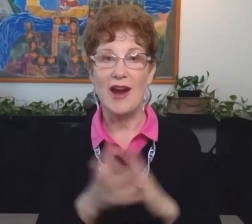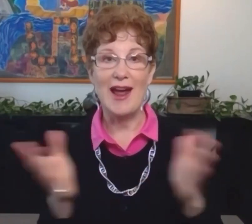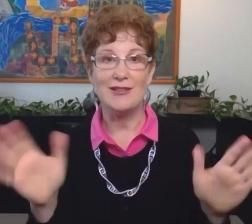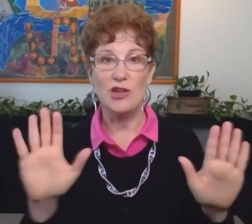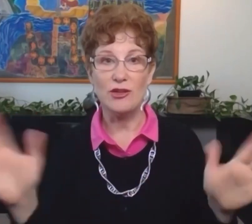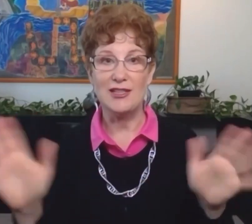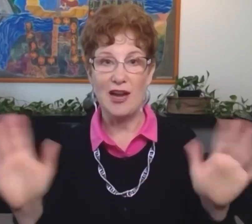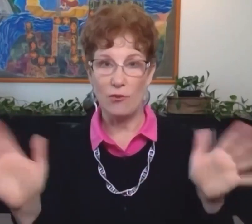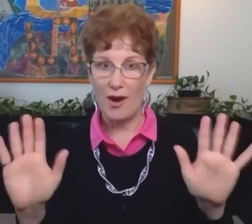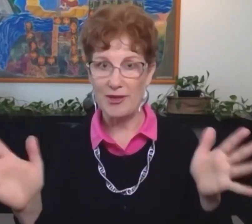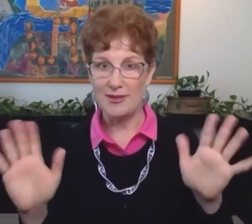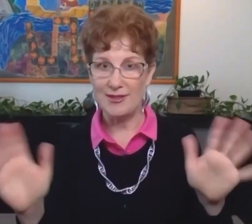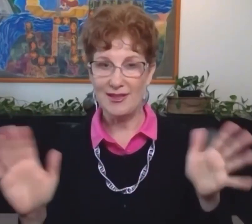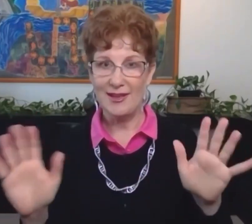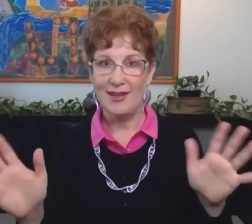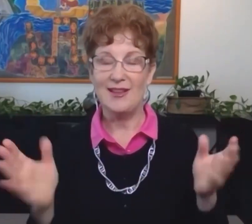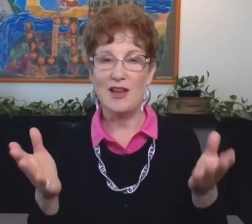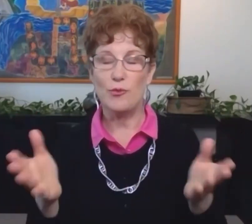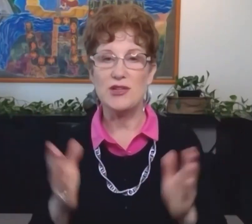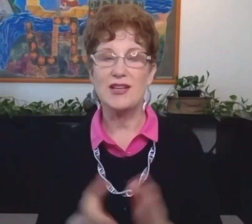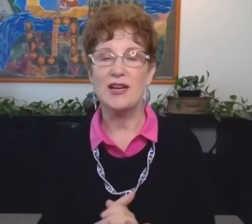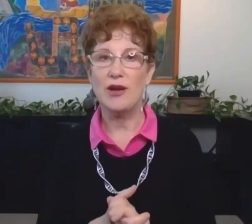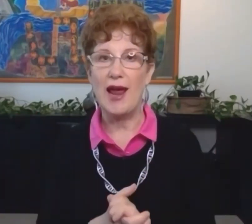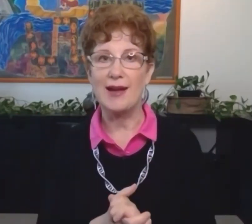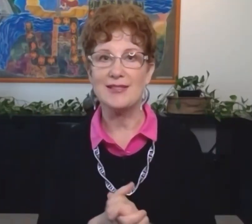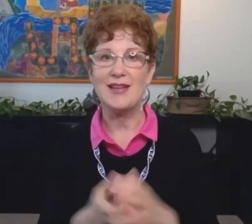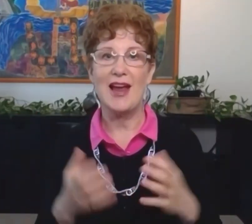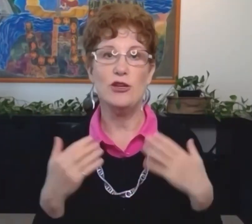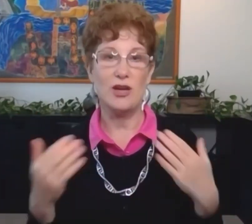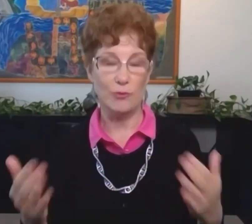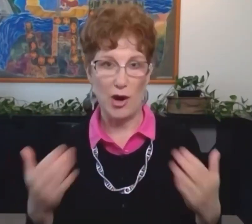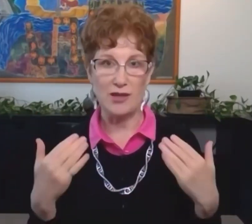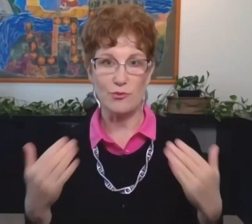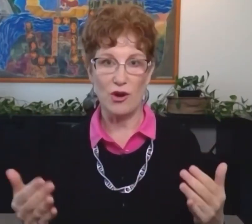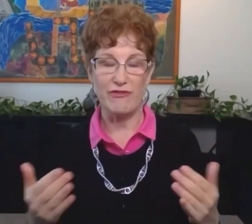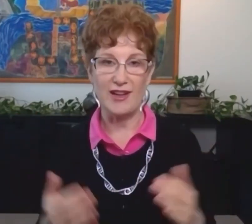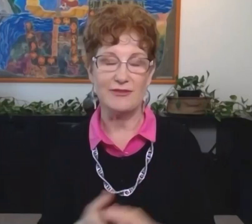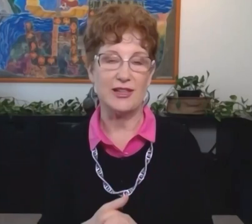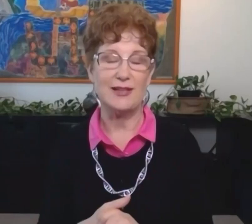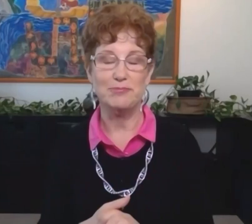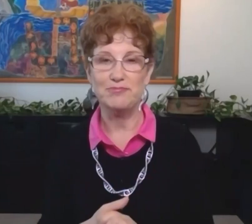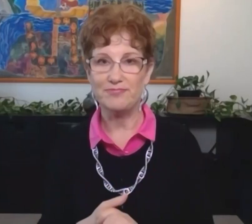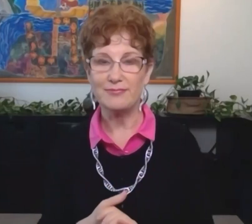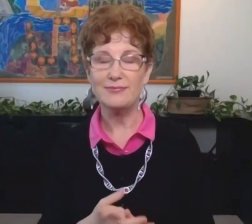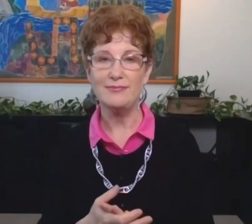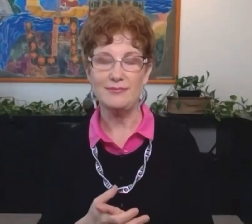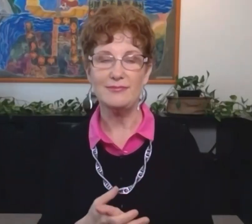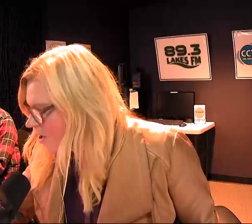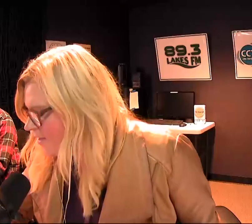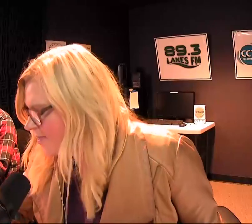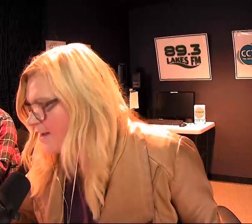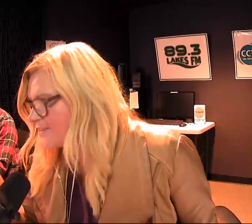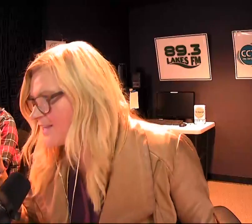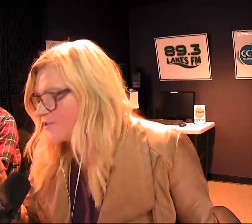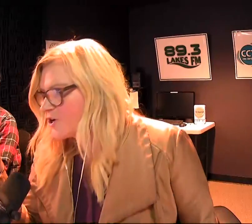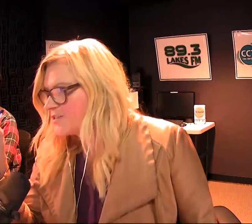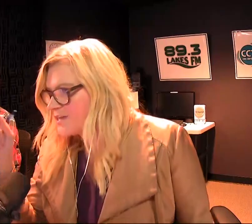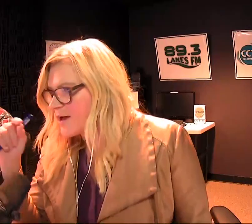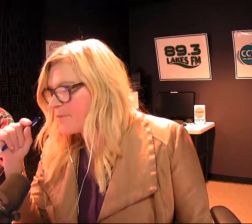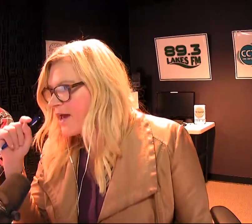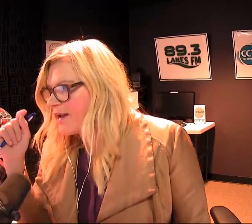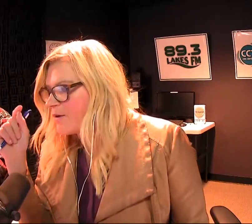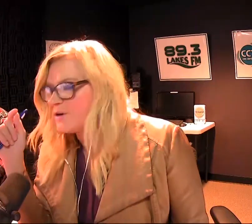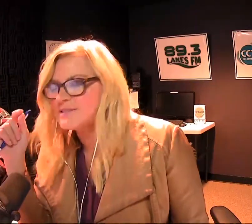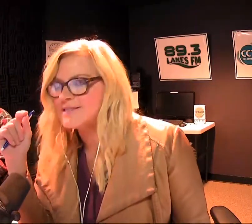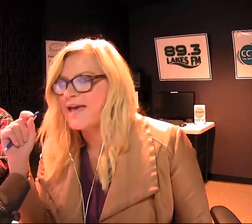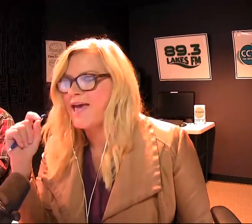obvious that your hands don't contain weapons. The other person can relax and you can bond more effectively. That is such a